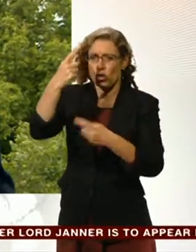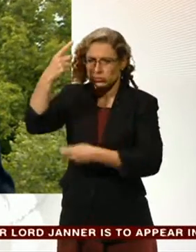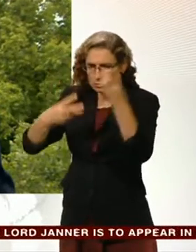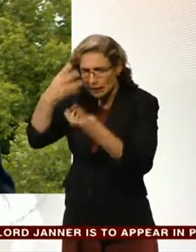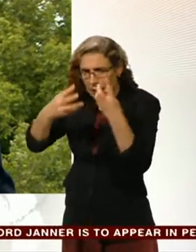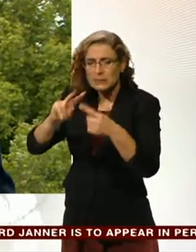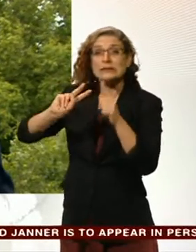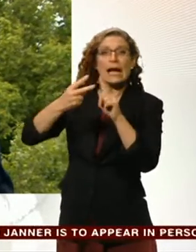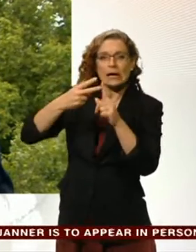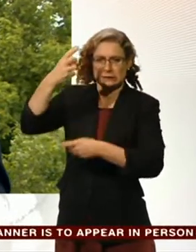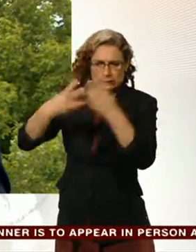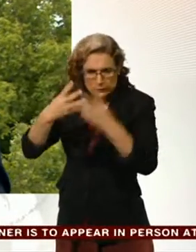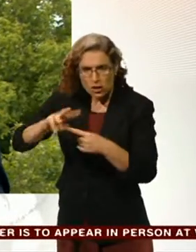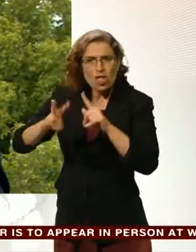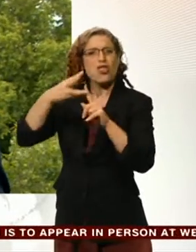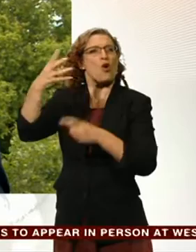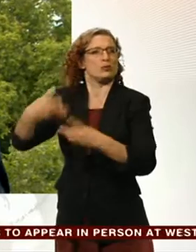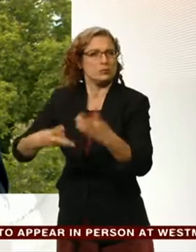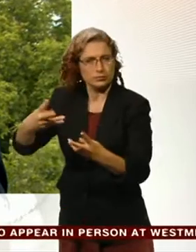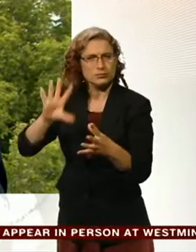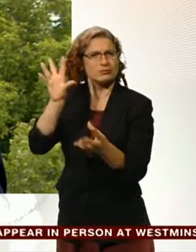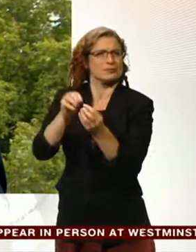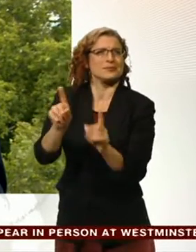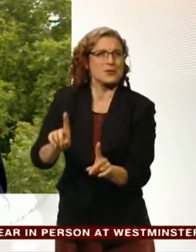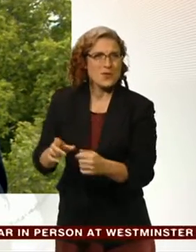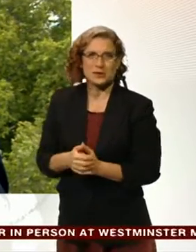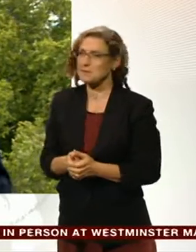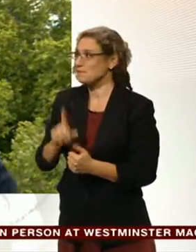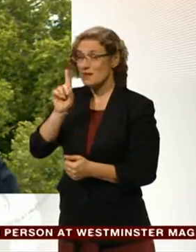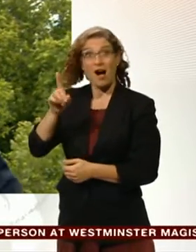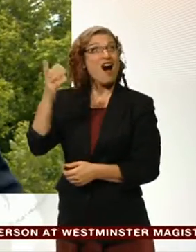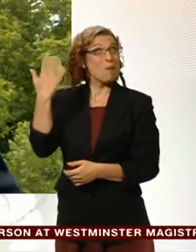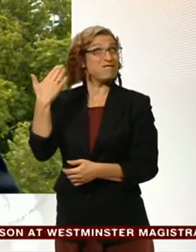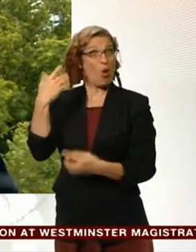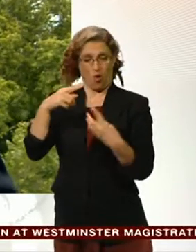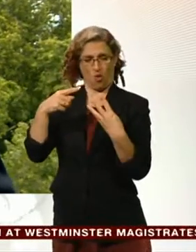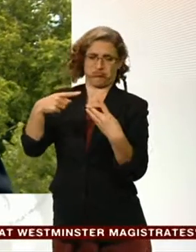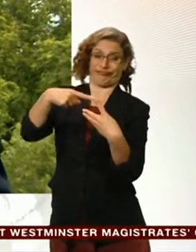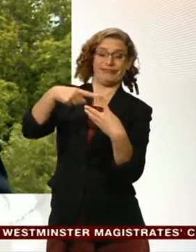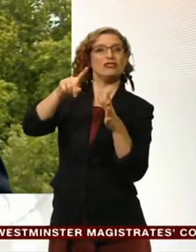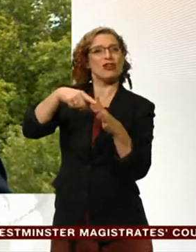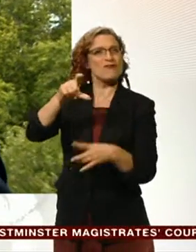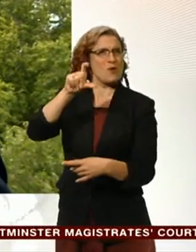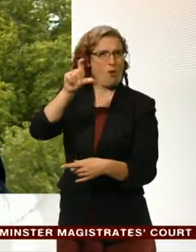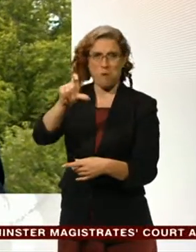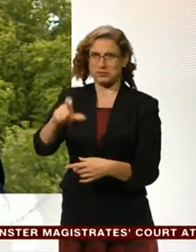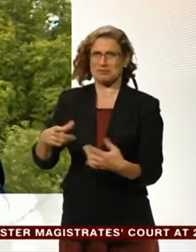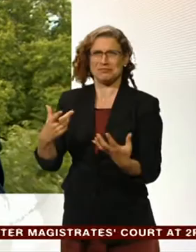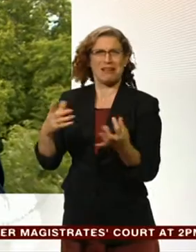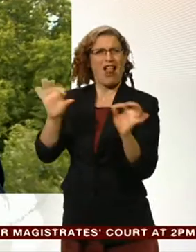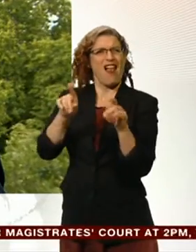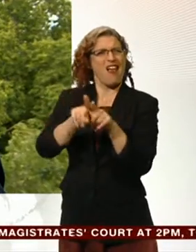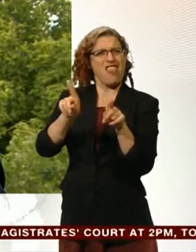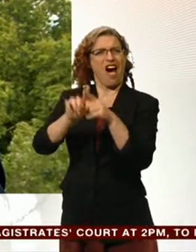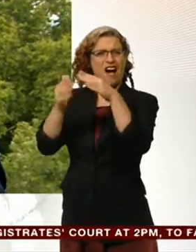performance of Jeremy Corbyn in this campaign that a man who just a few weeks ago was at the very fringes of the mainstream